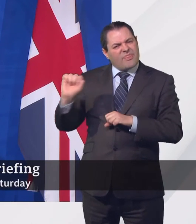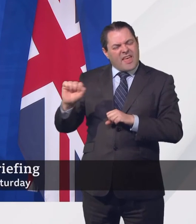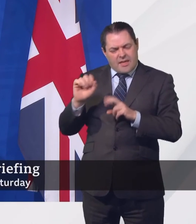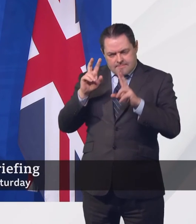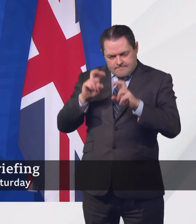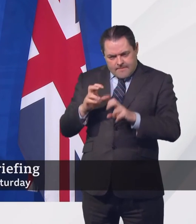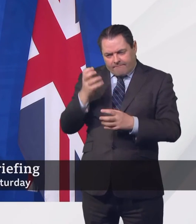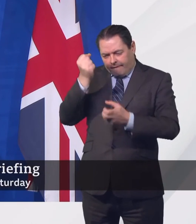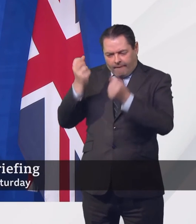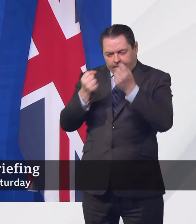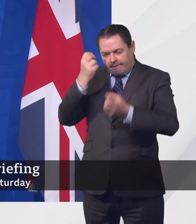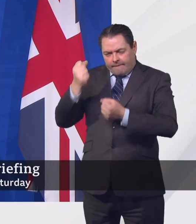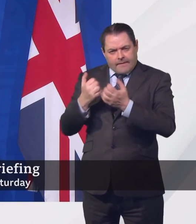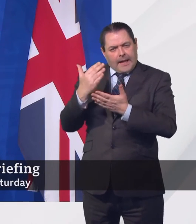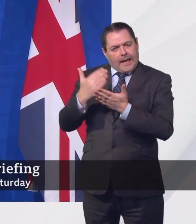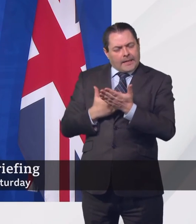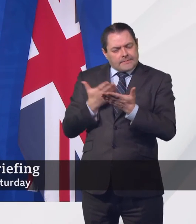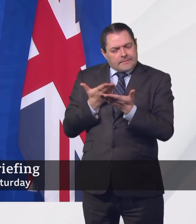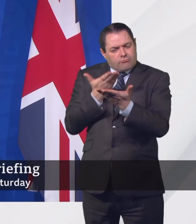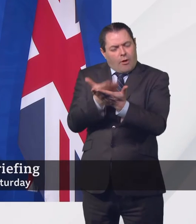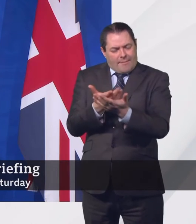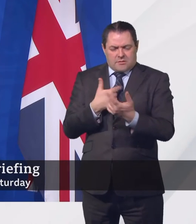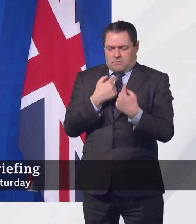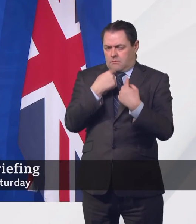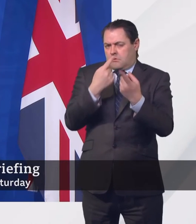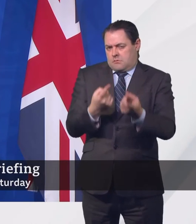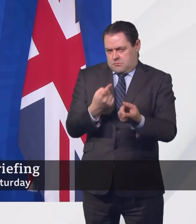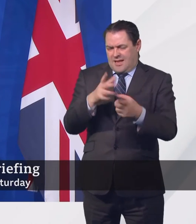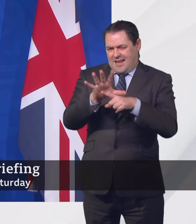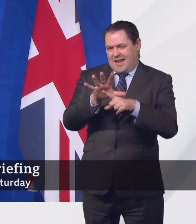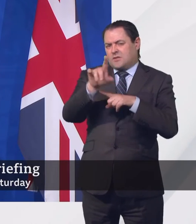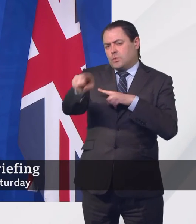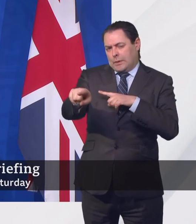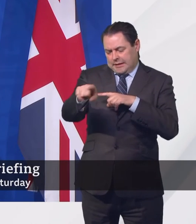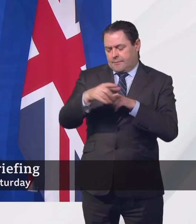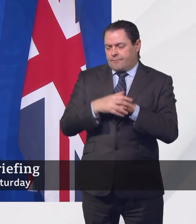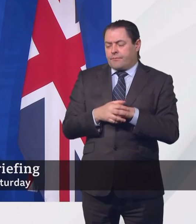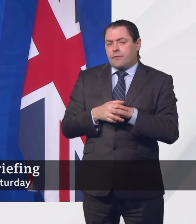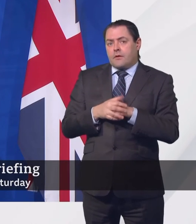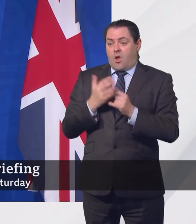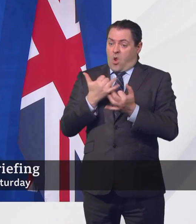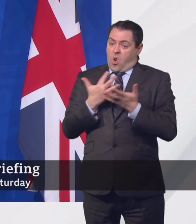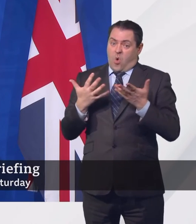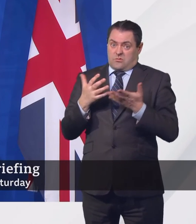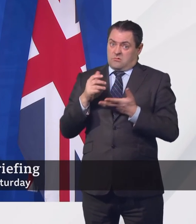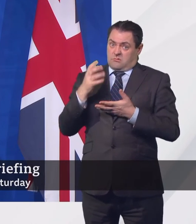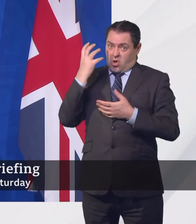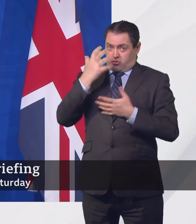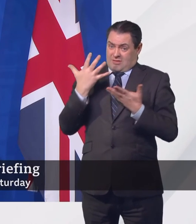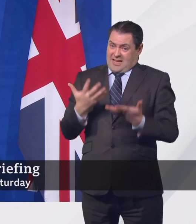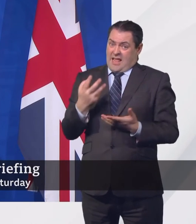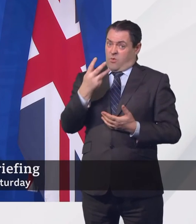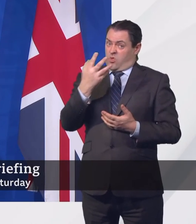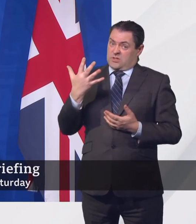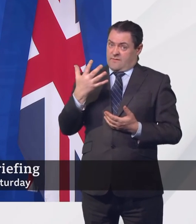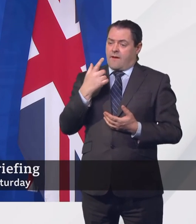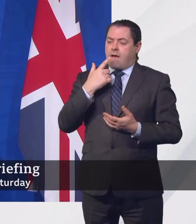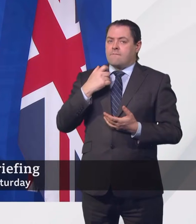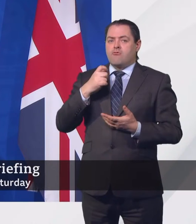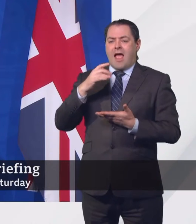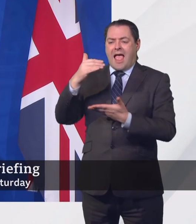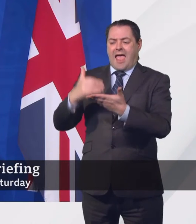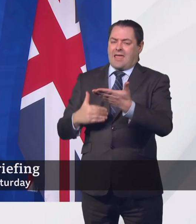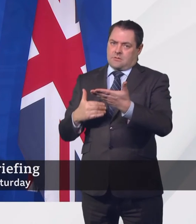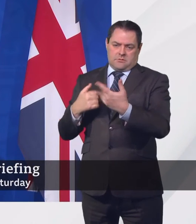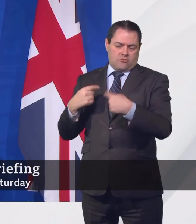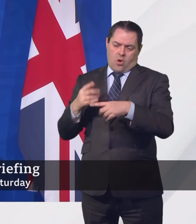moment, it is, you know, there are lots of countries that are on a red list, 35 countries on a red list, where we have very